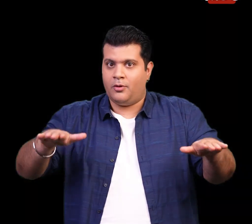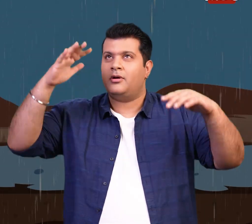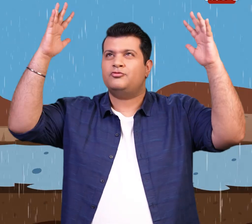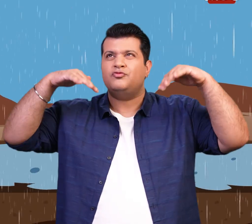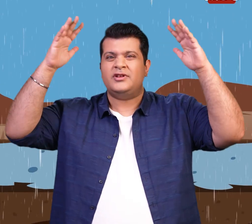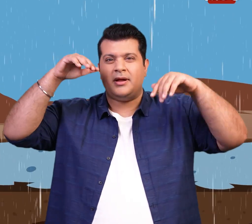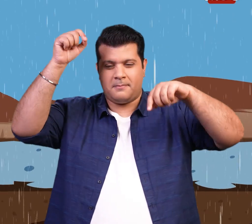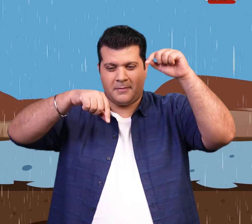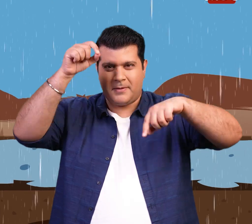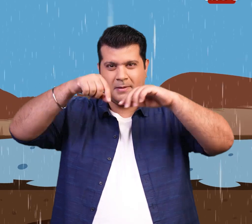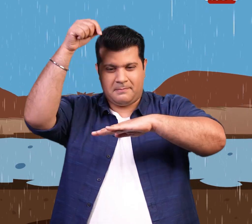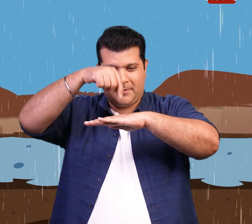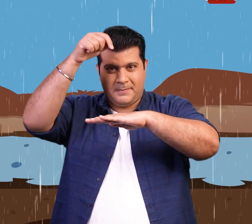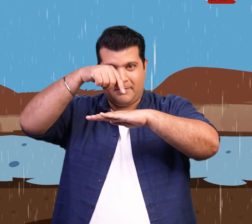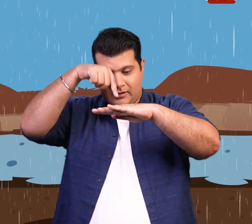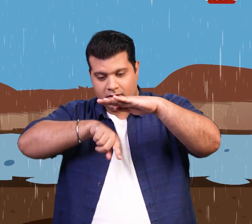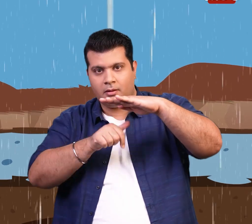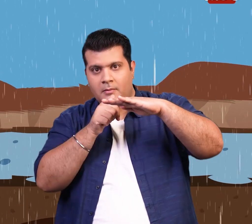it soaks into the ground as groundwater.